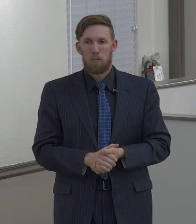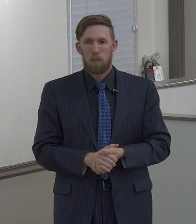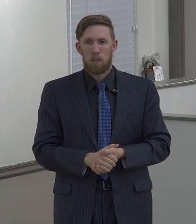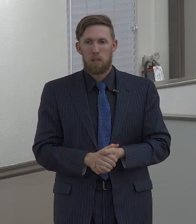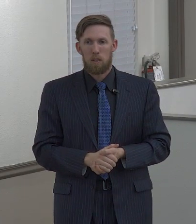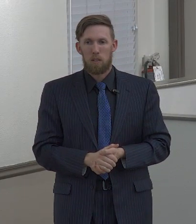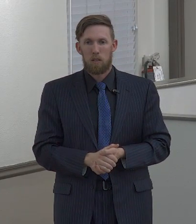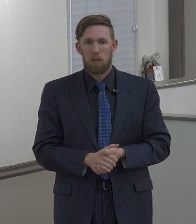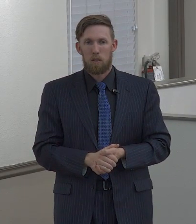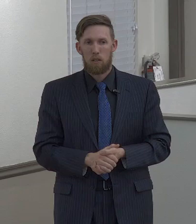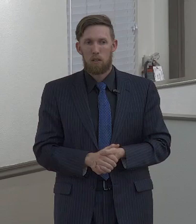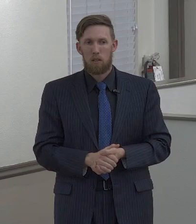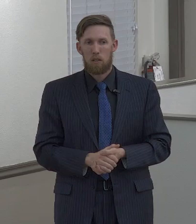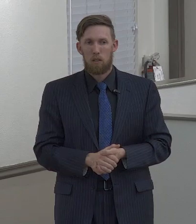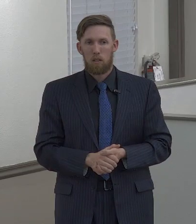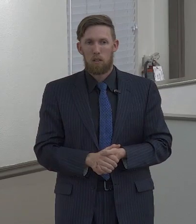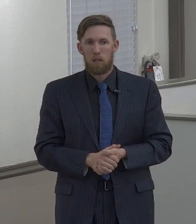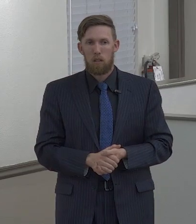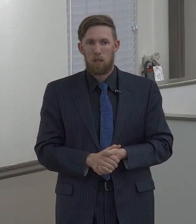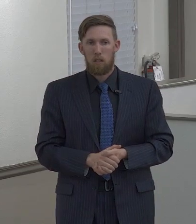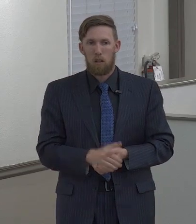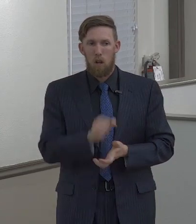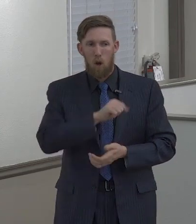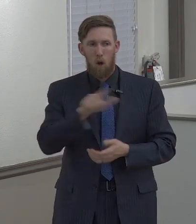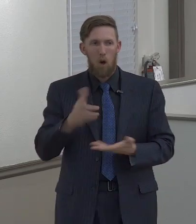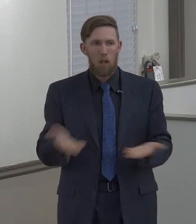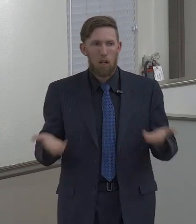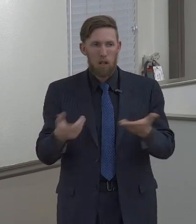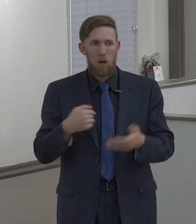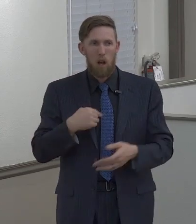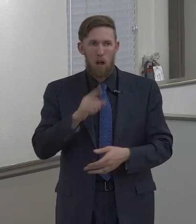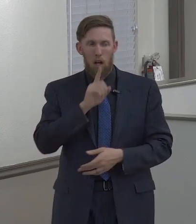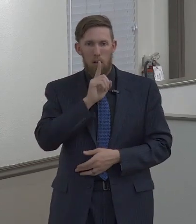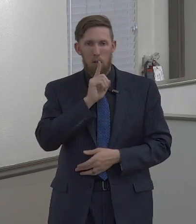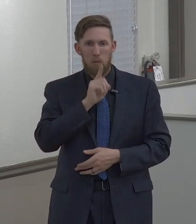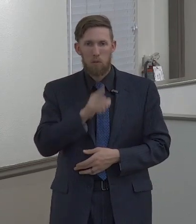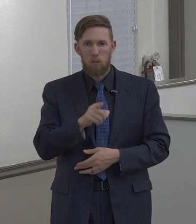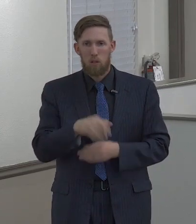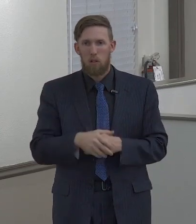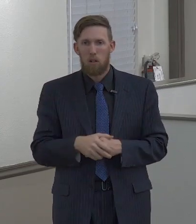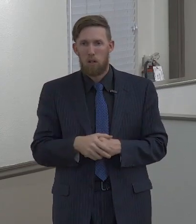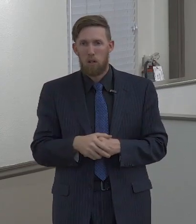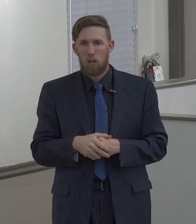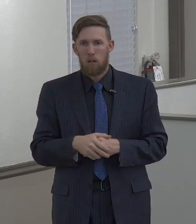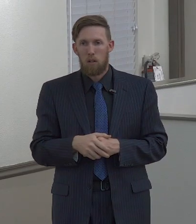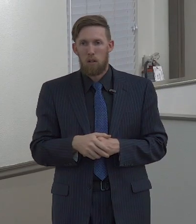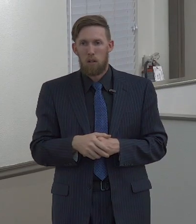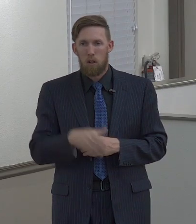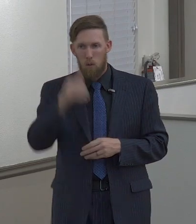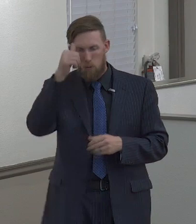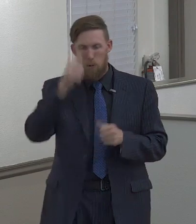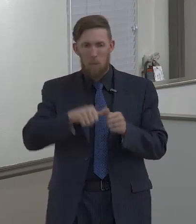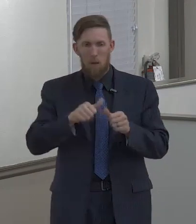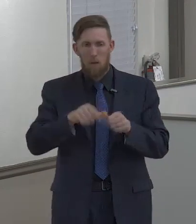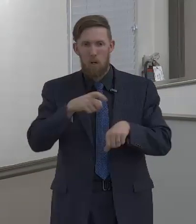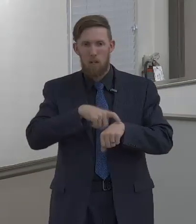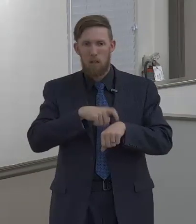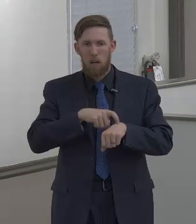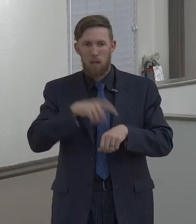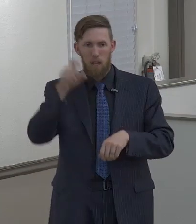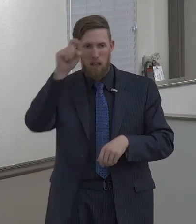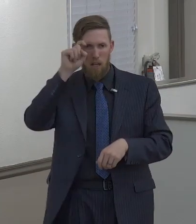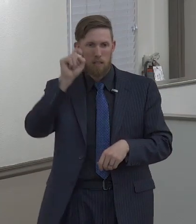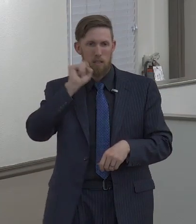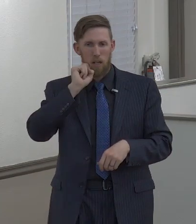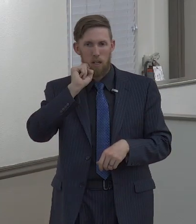remember a time when sex between a man and a woman outside of marriage was not accepted in society.